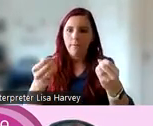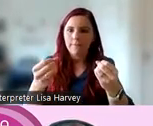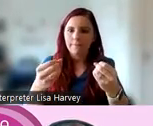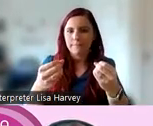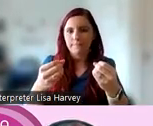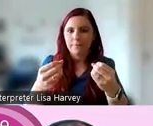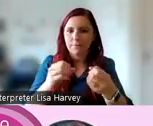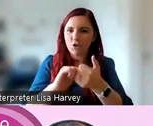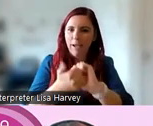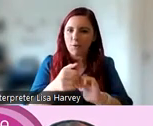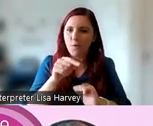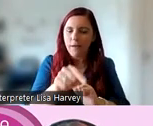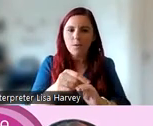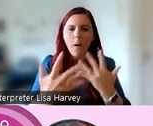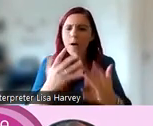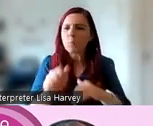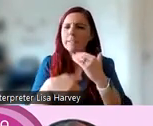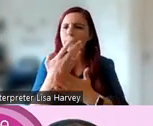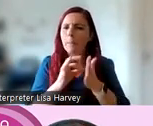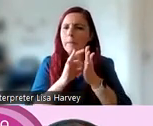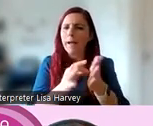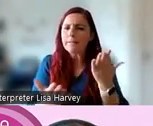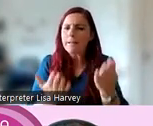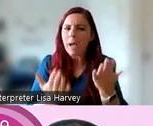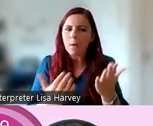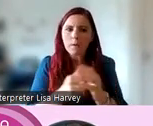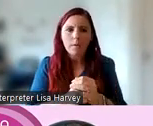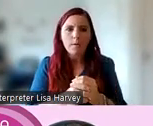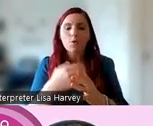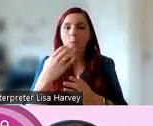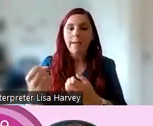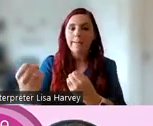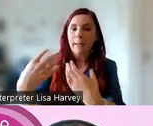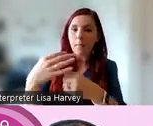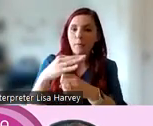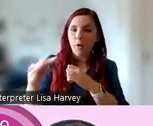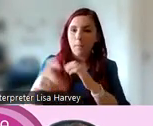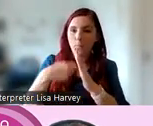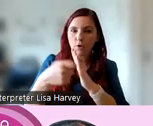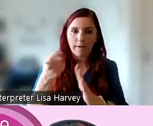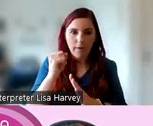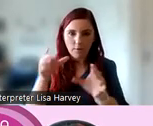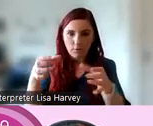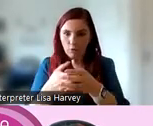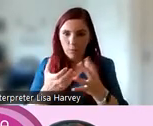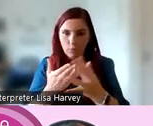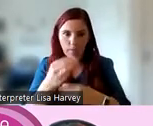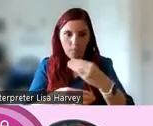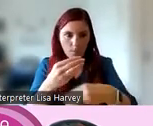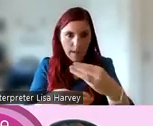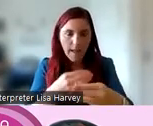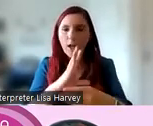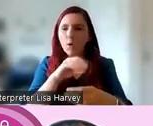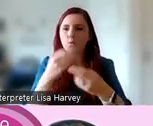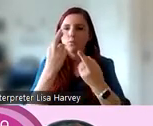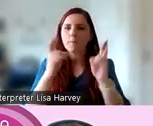So how did we develop this guidance? So we had input from a project advisory group throughout the entire project, which included representatives from